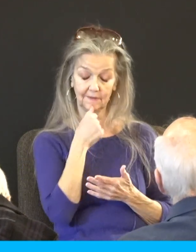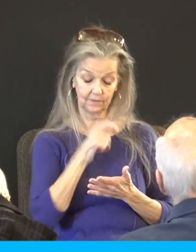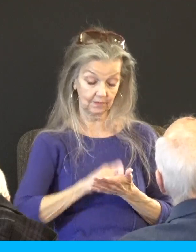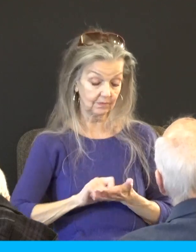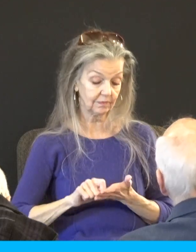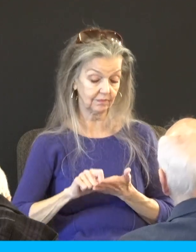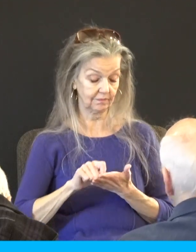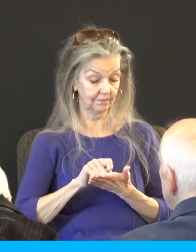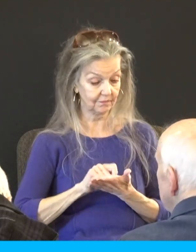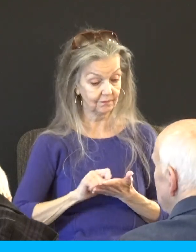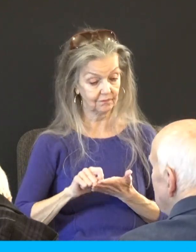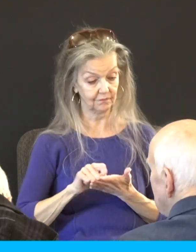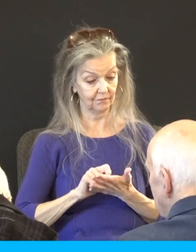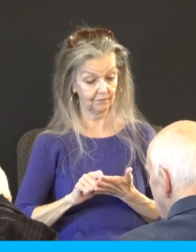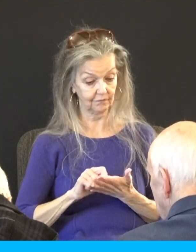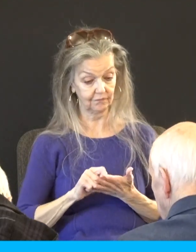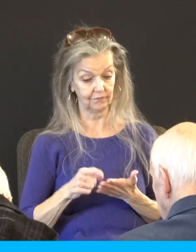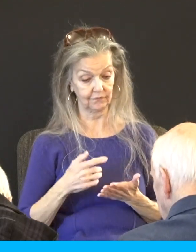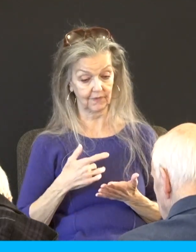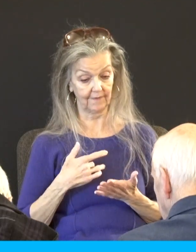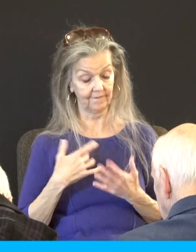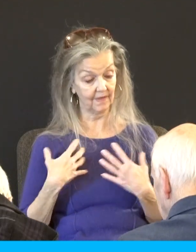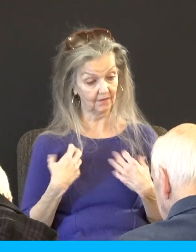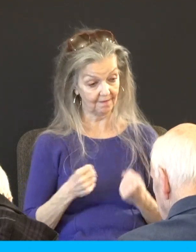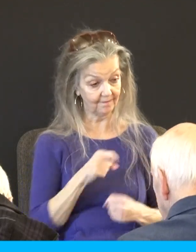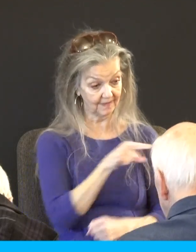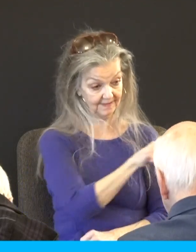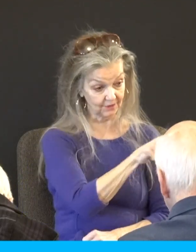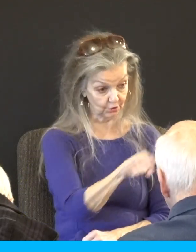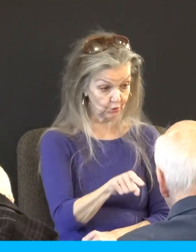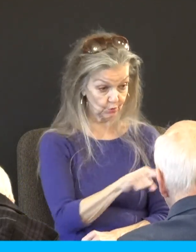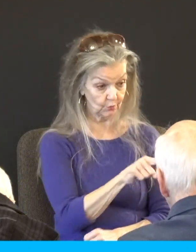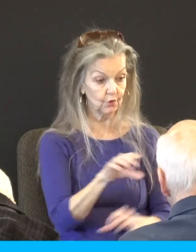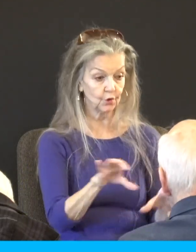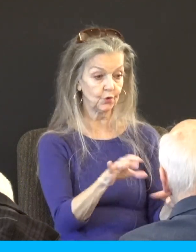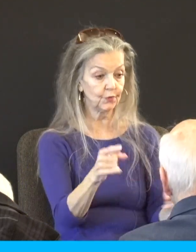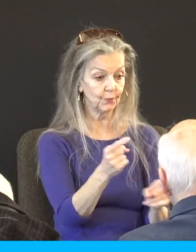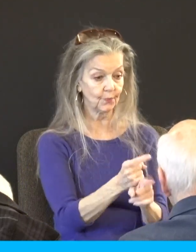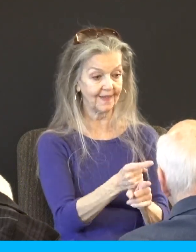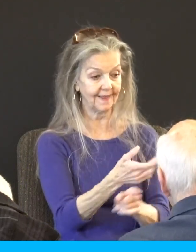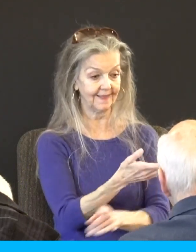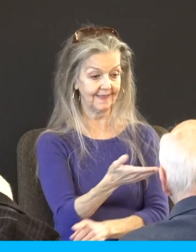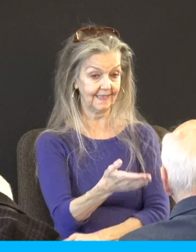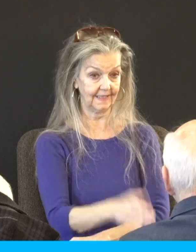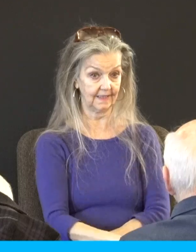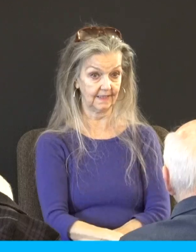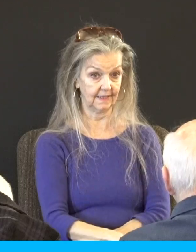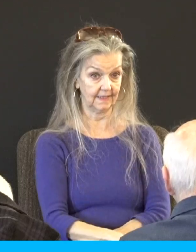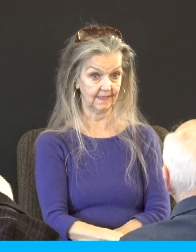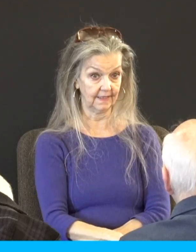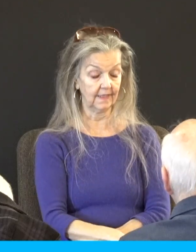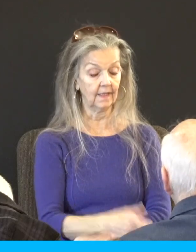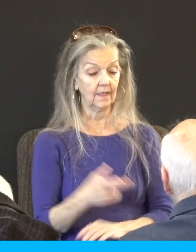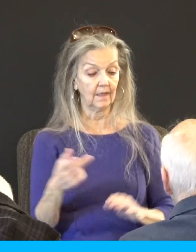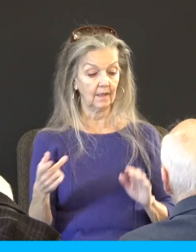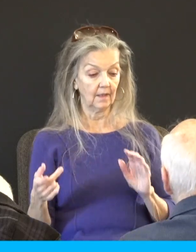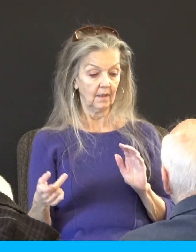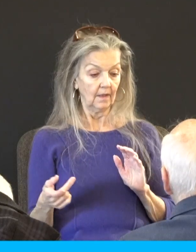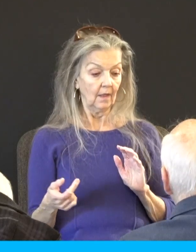I wrote having confidence in you all what? To do the right thing. This guy can't stay in the middle of the church having an affair with his